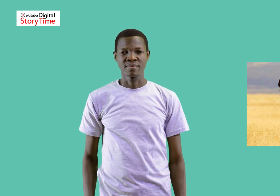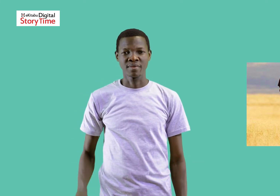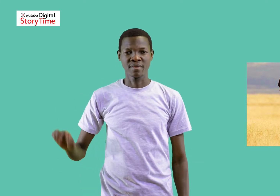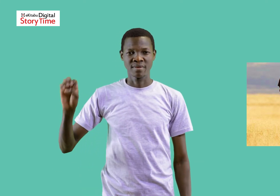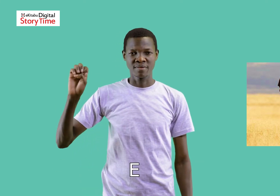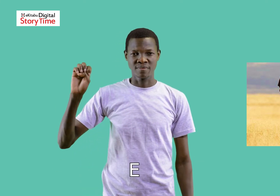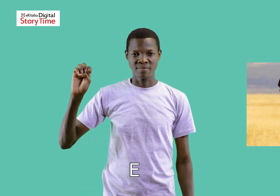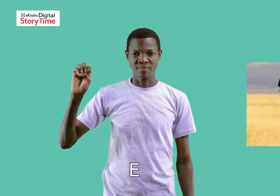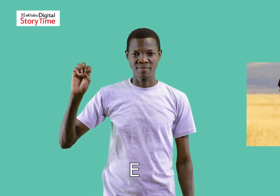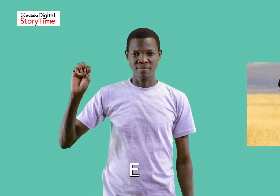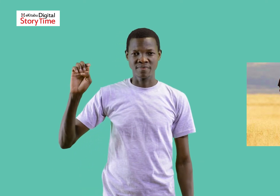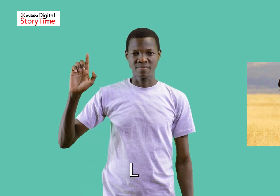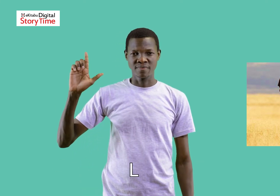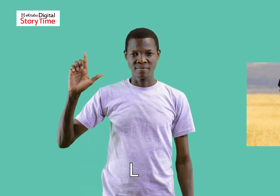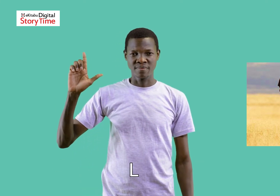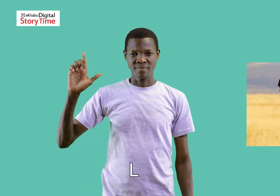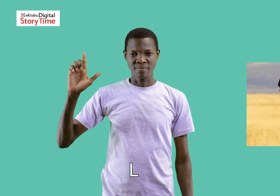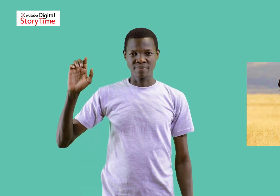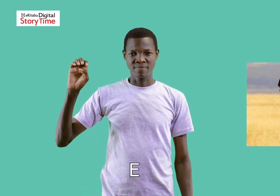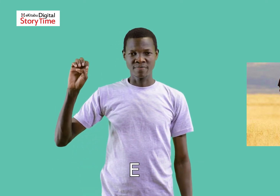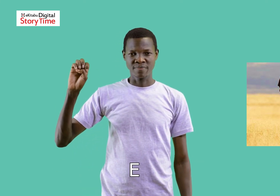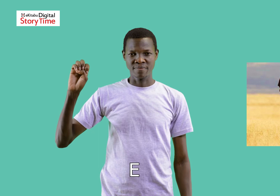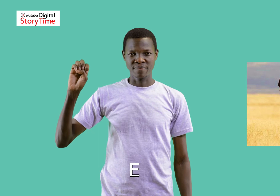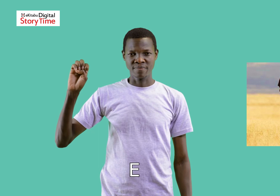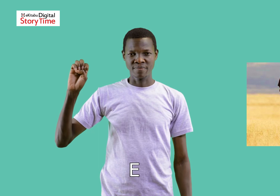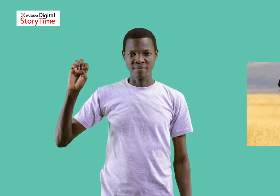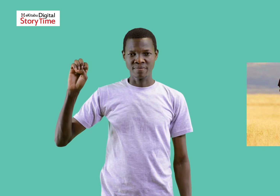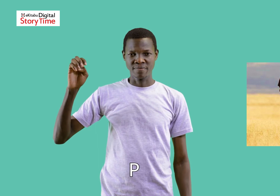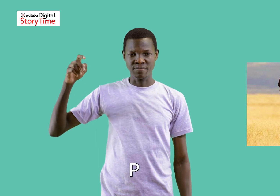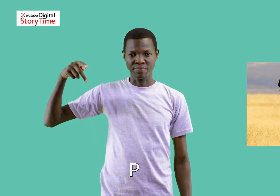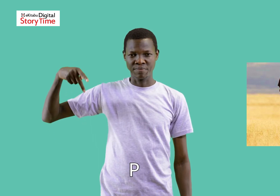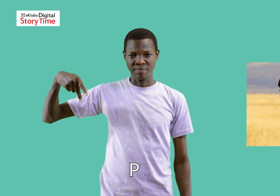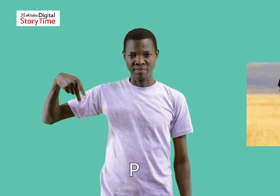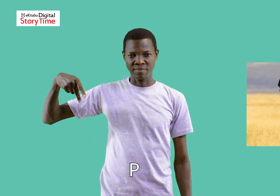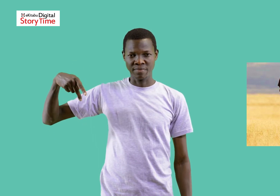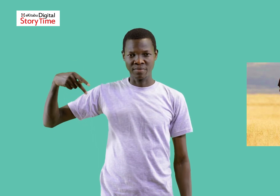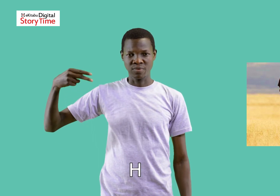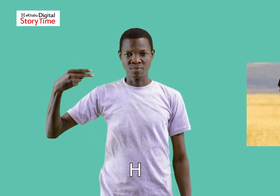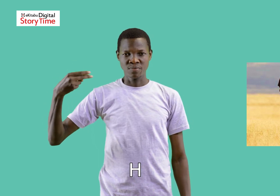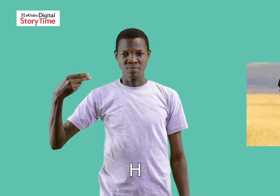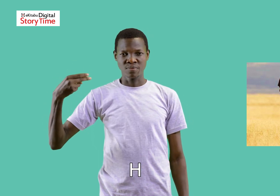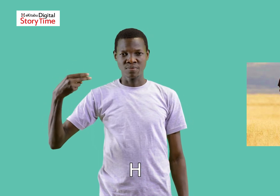E-L-E-P-H